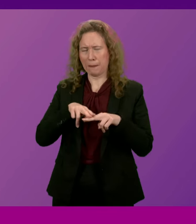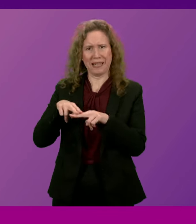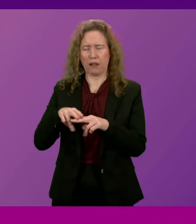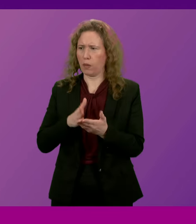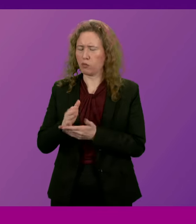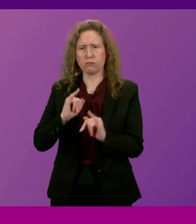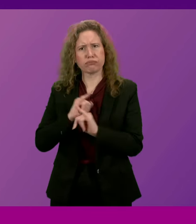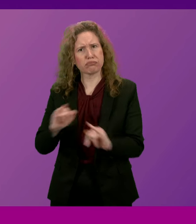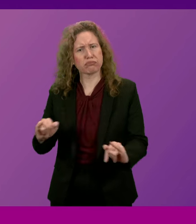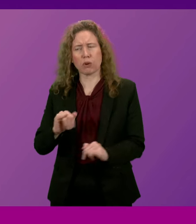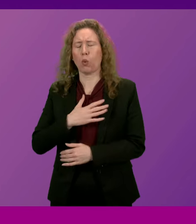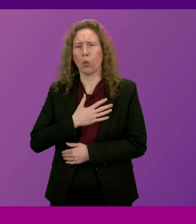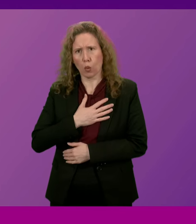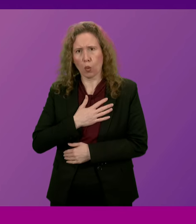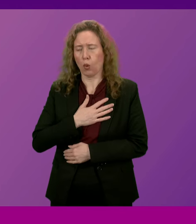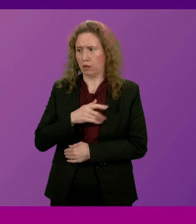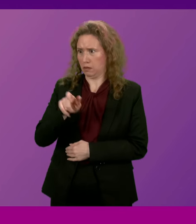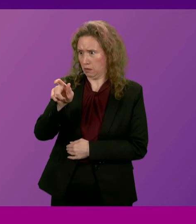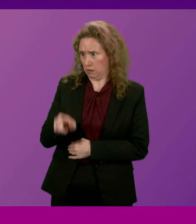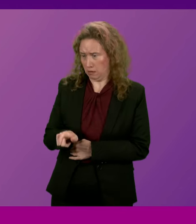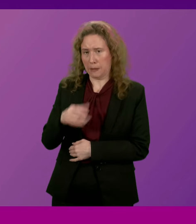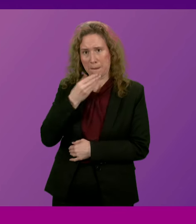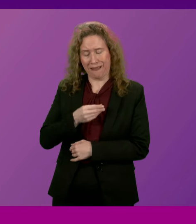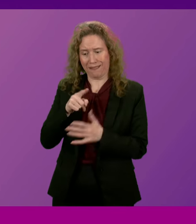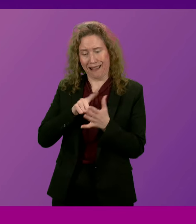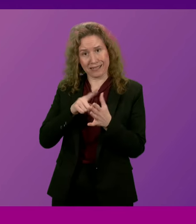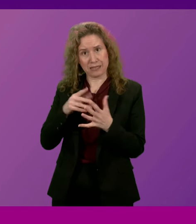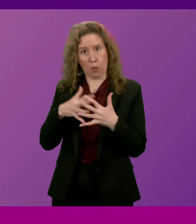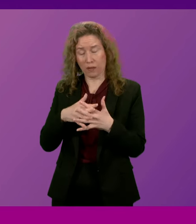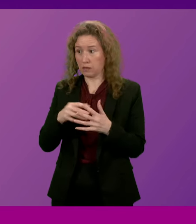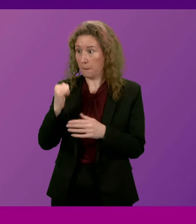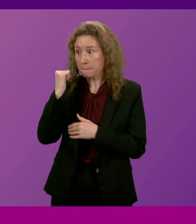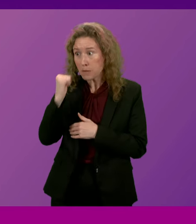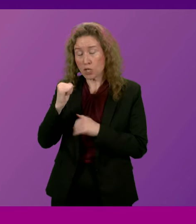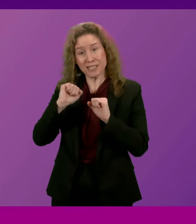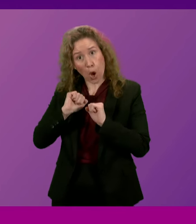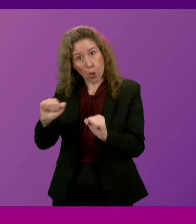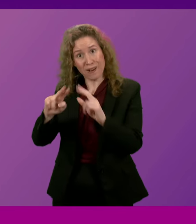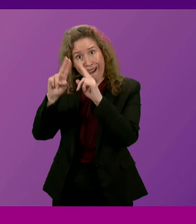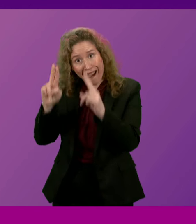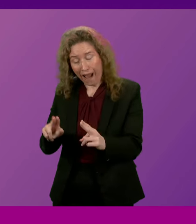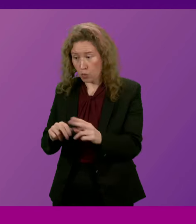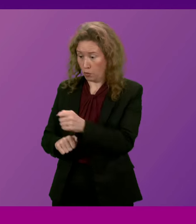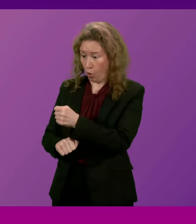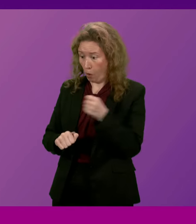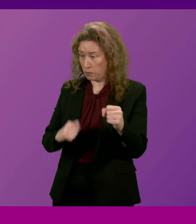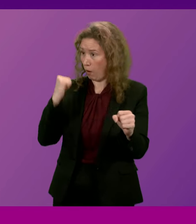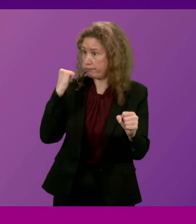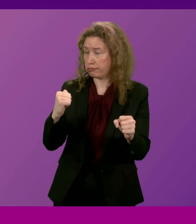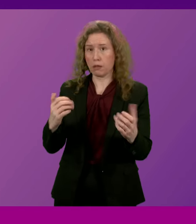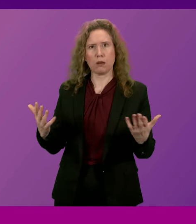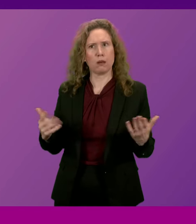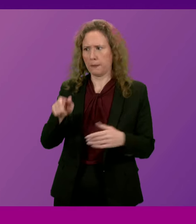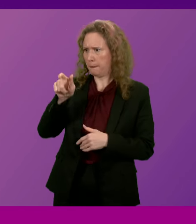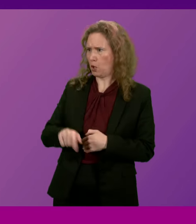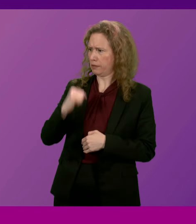Alistair Wilson was murdered on his own doorstep. His killers have